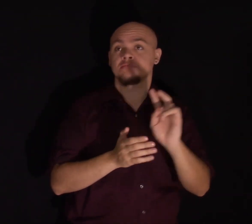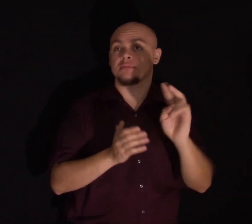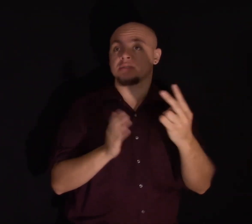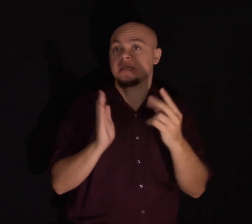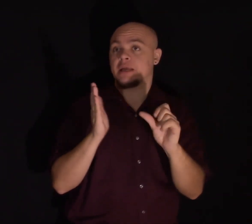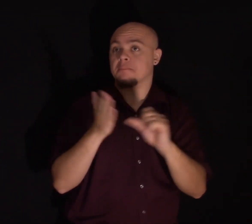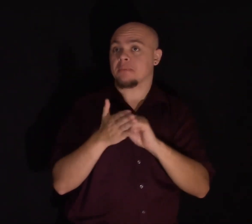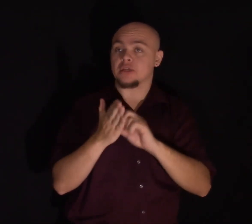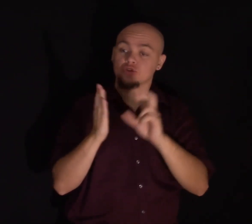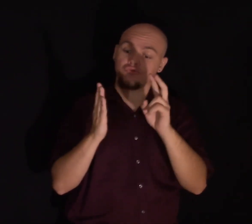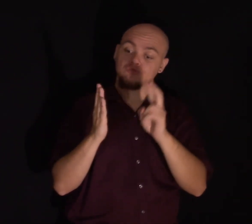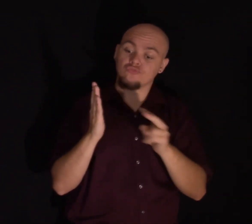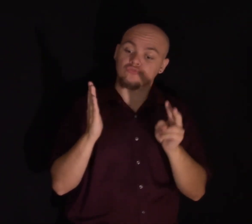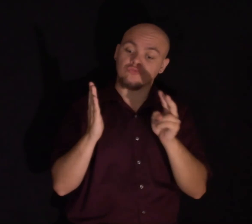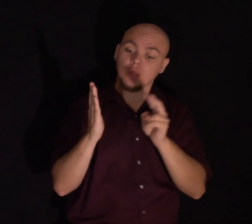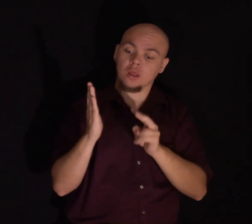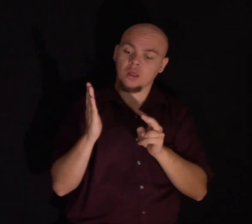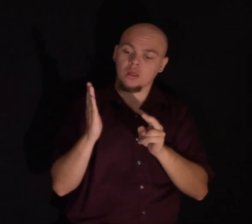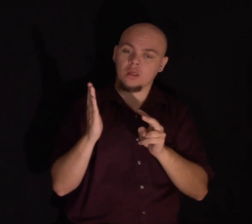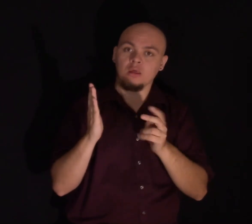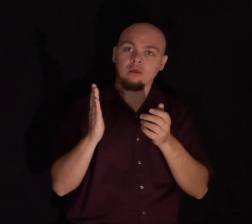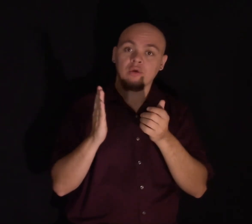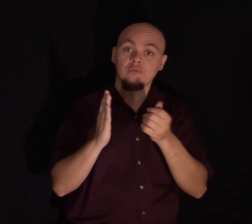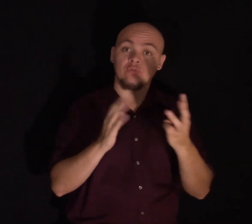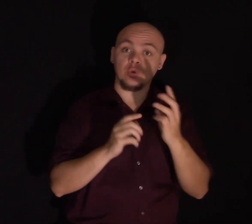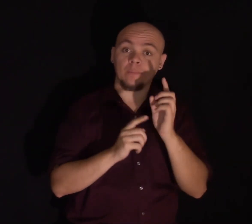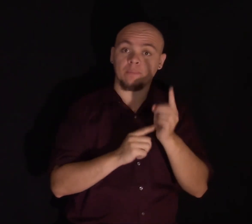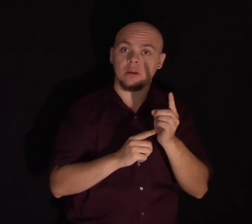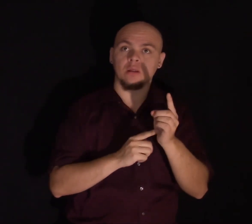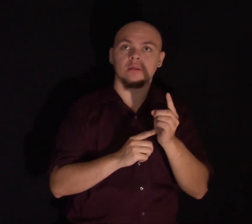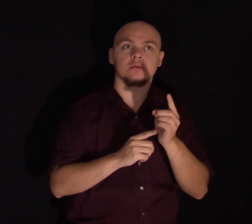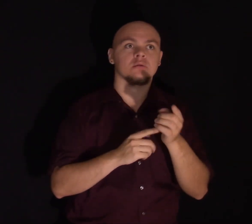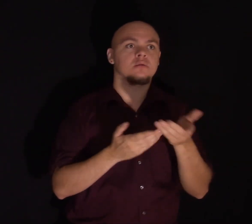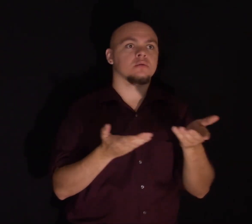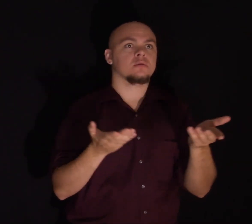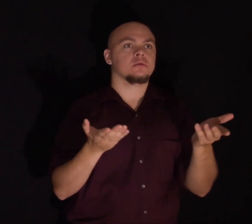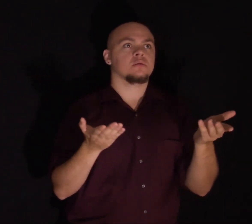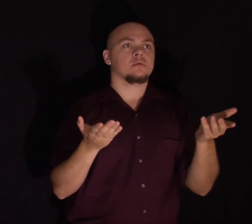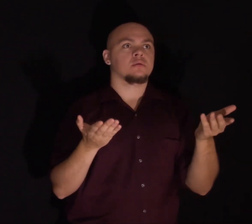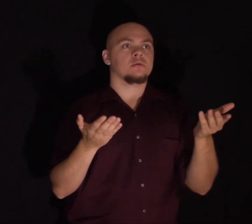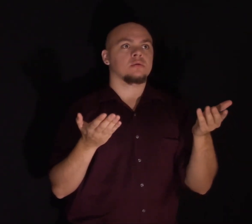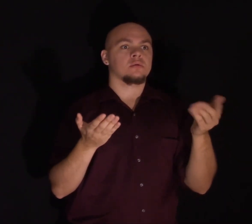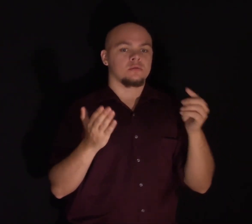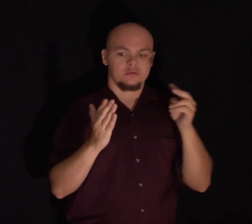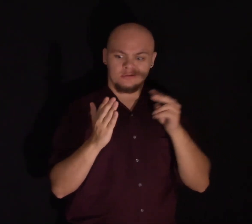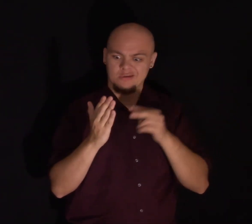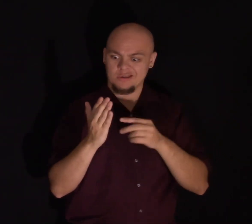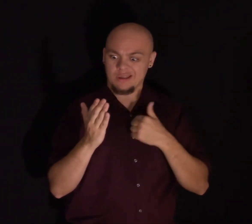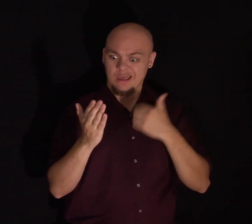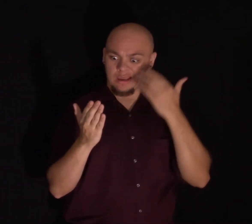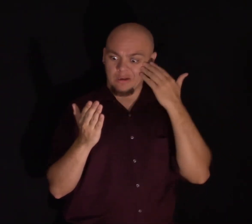page, and after a few minutes, you have absolutely no idea what you've just read.